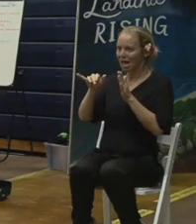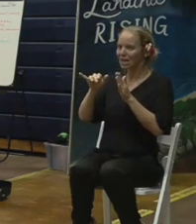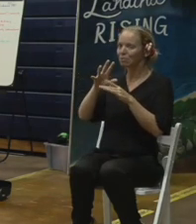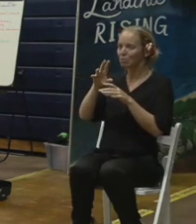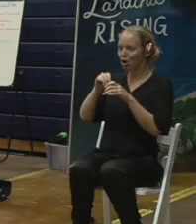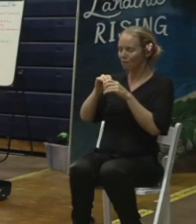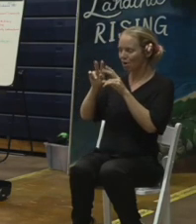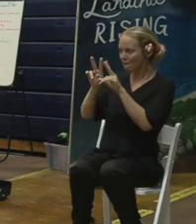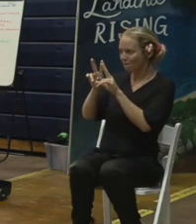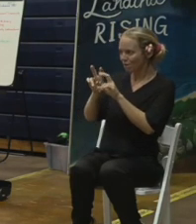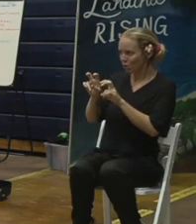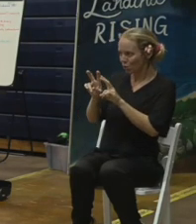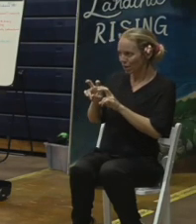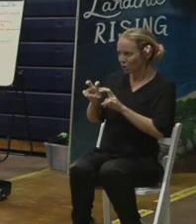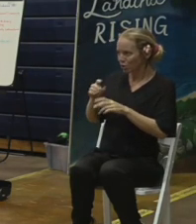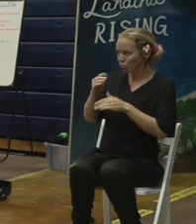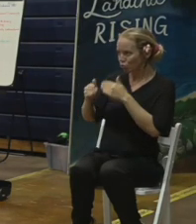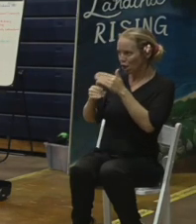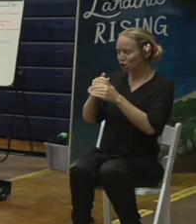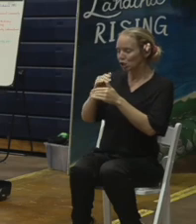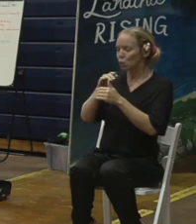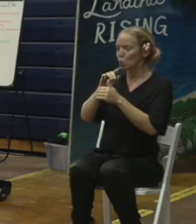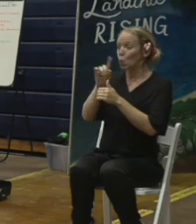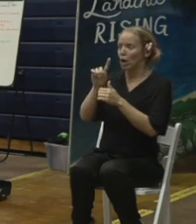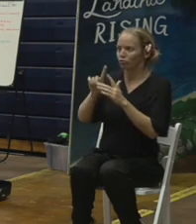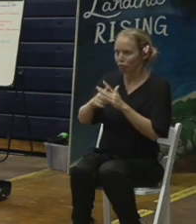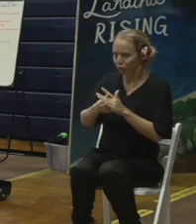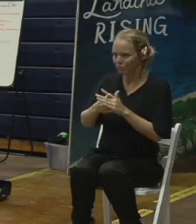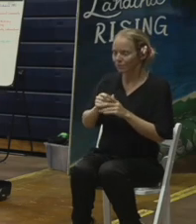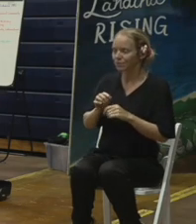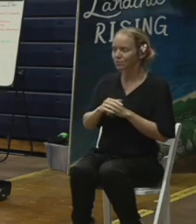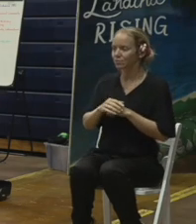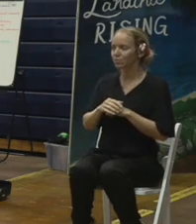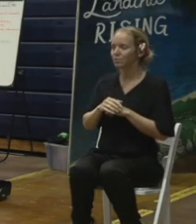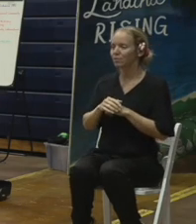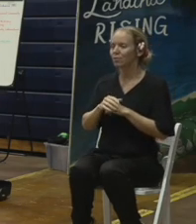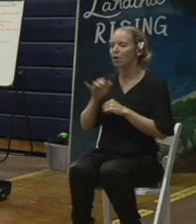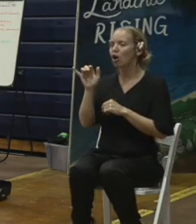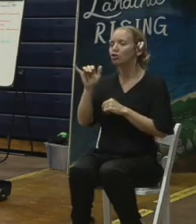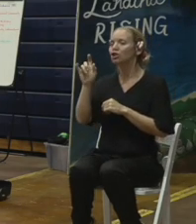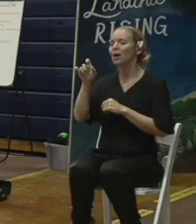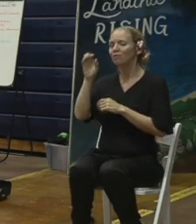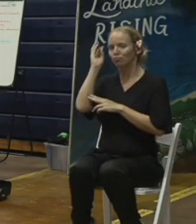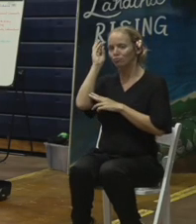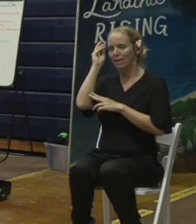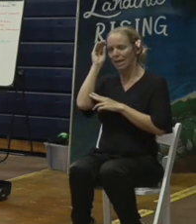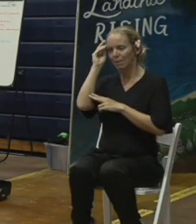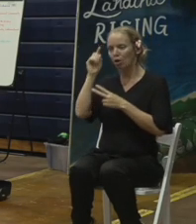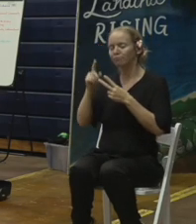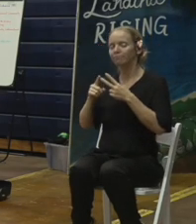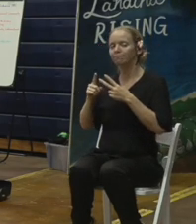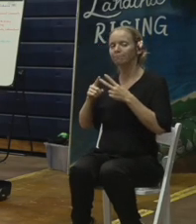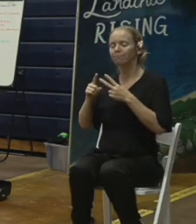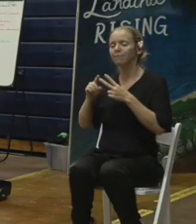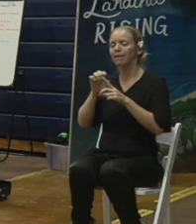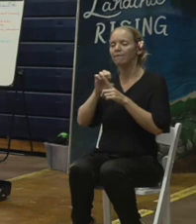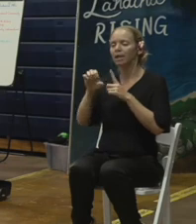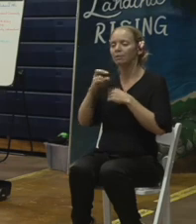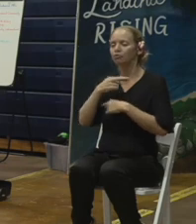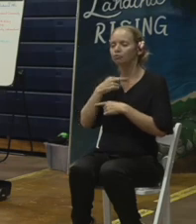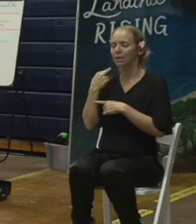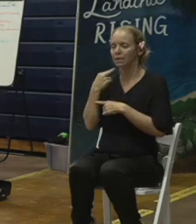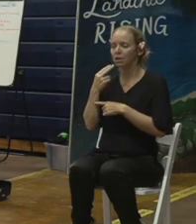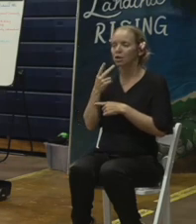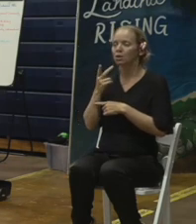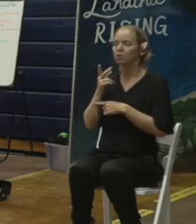the debris removal will start second to that is environmental risk so those properties that are close to